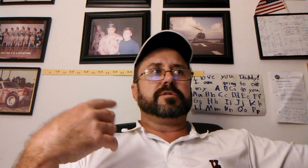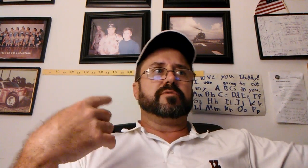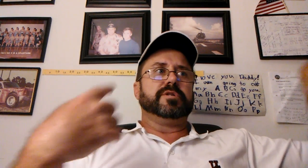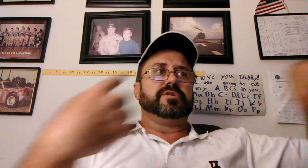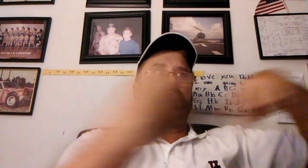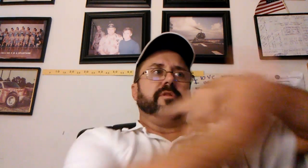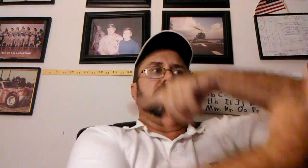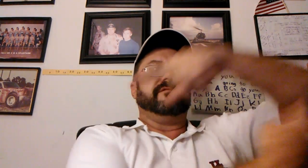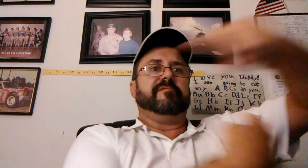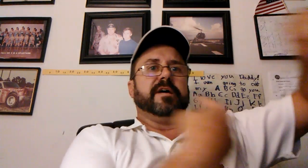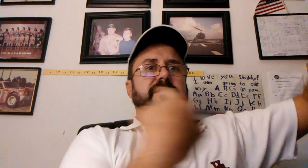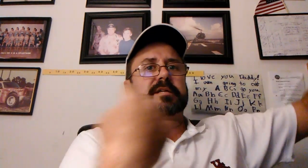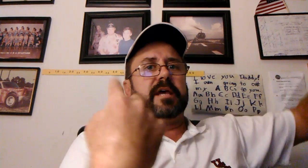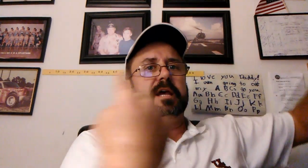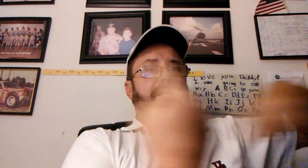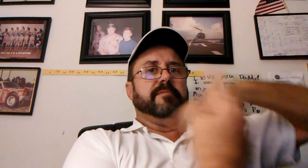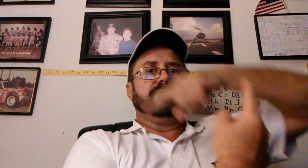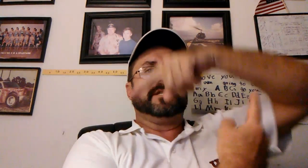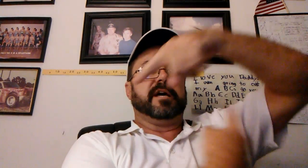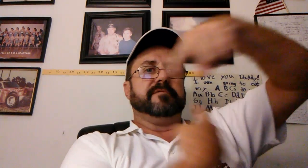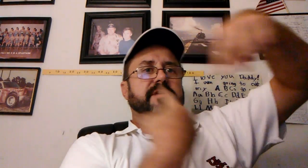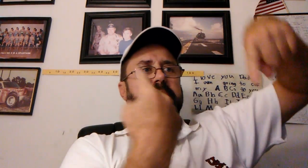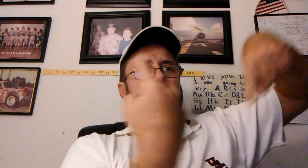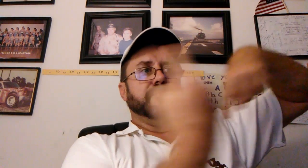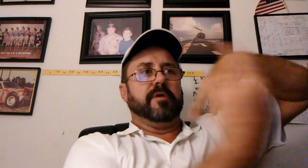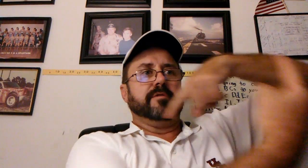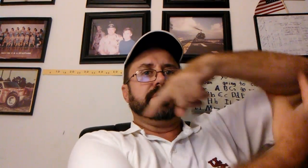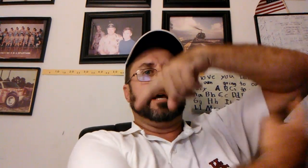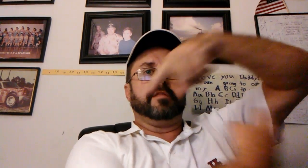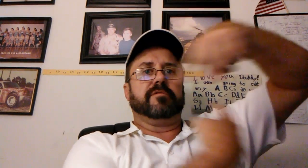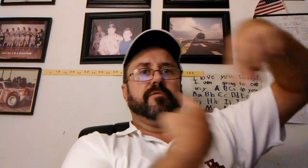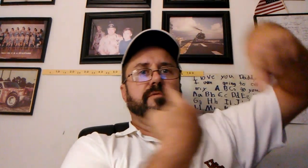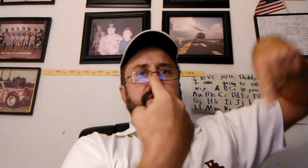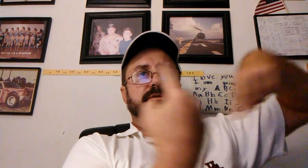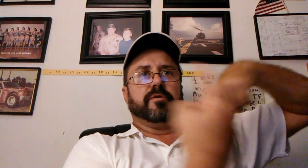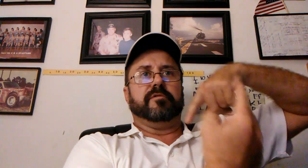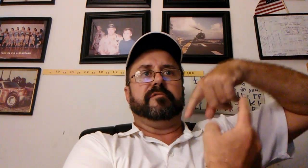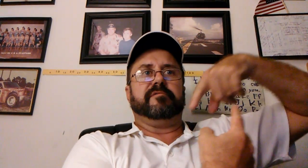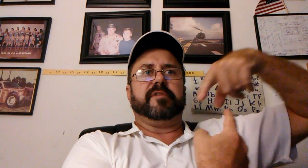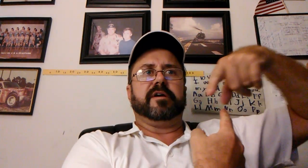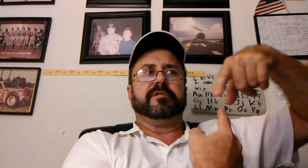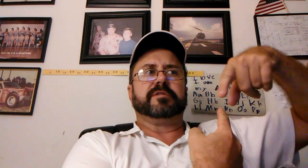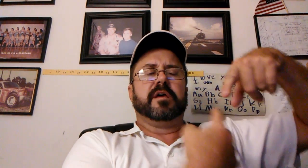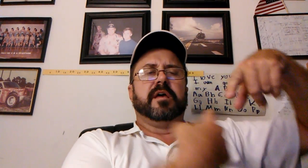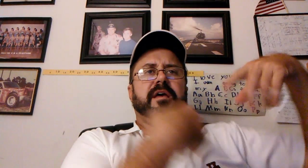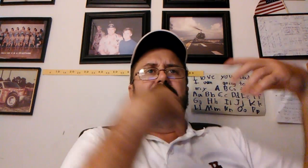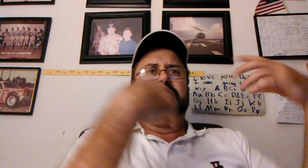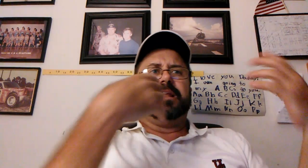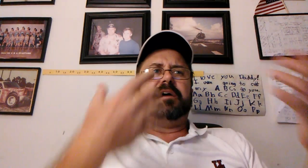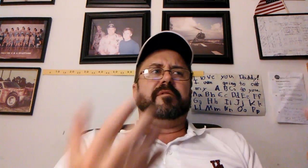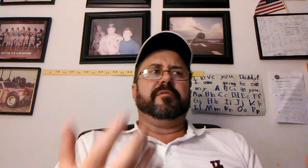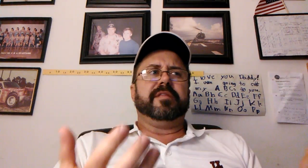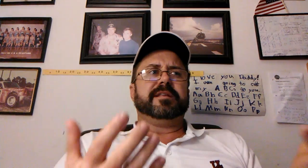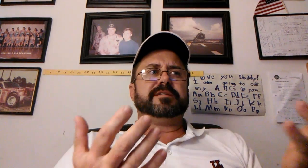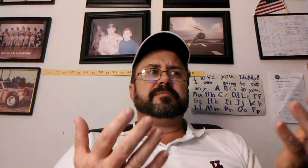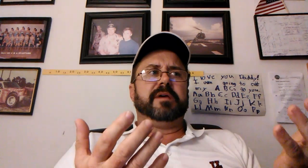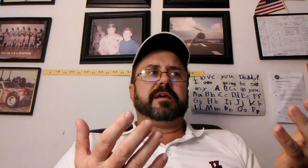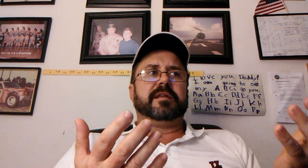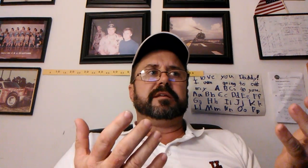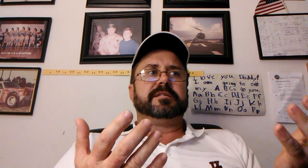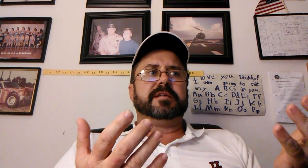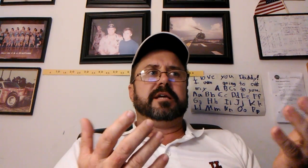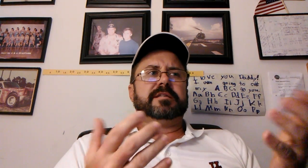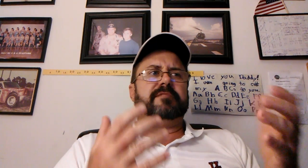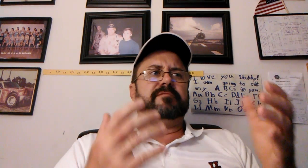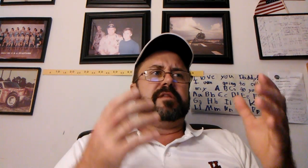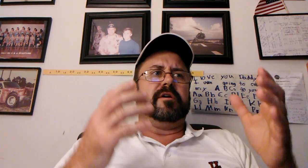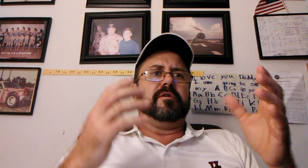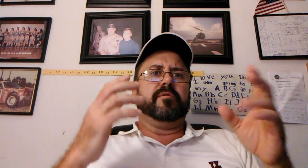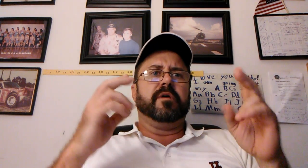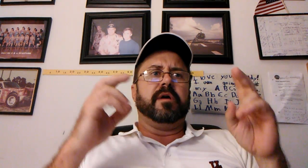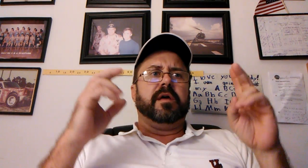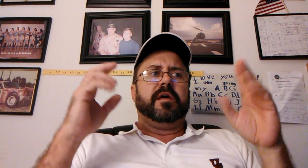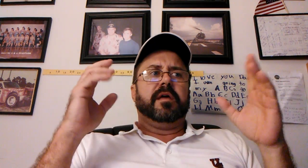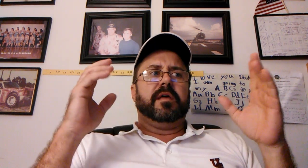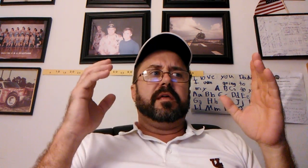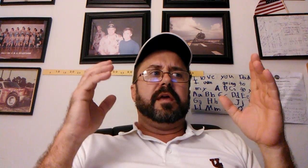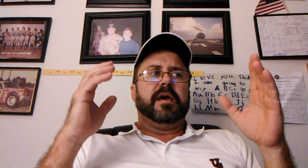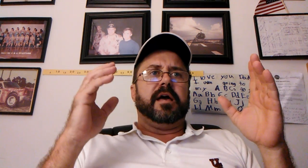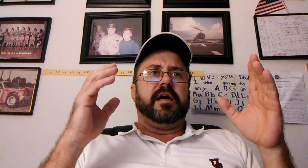long story short, they're investigating themselves. They keep rotating through Internal Affairs. Now, that doesn't make any sense, even though, yeah,